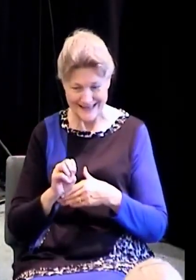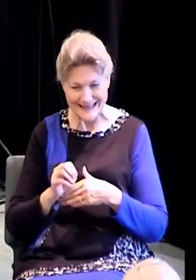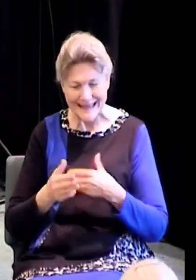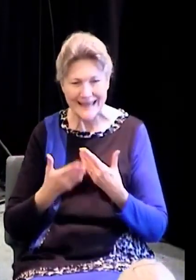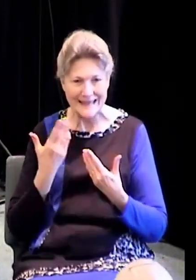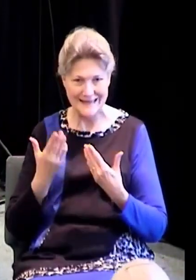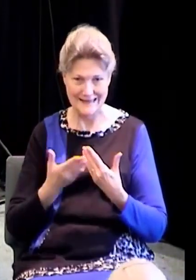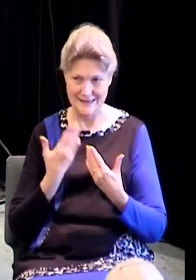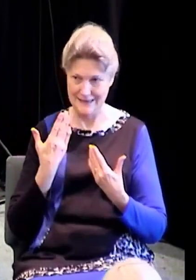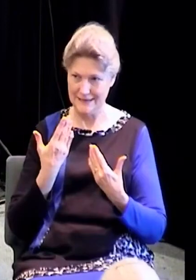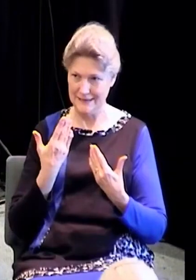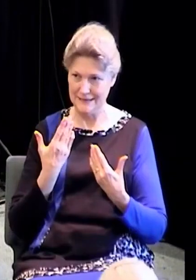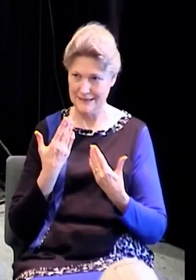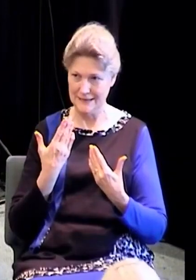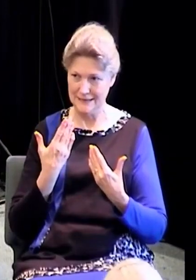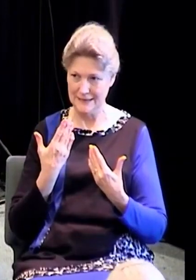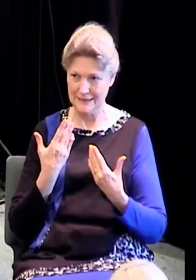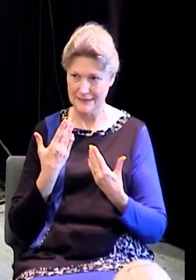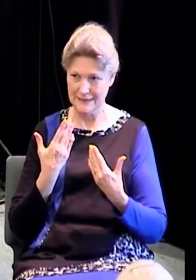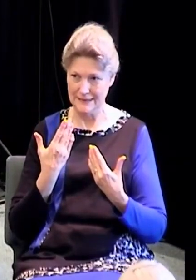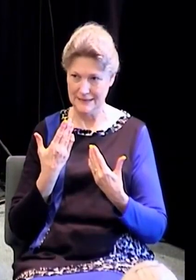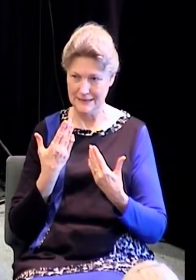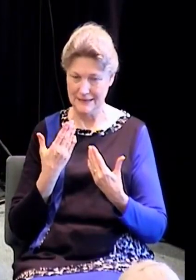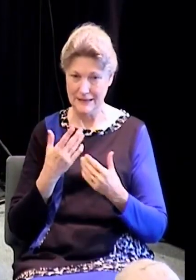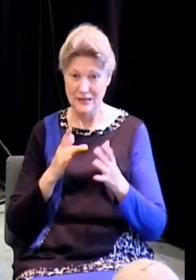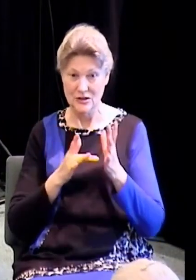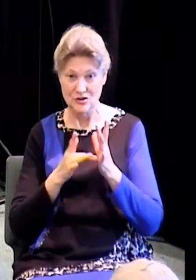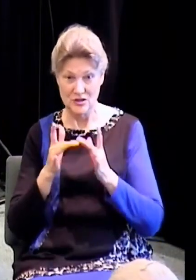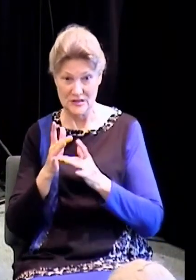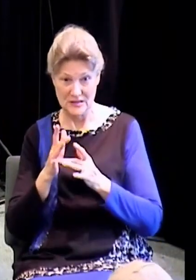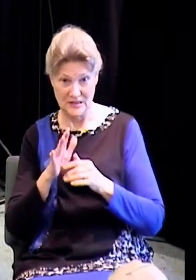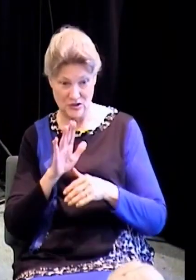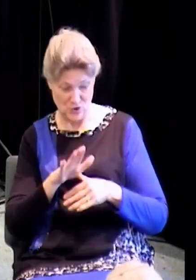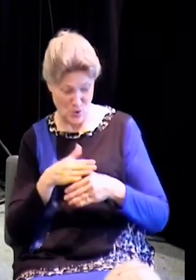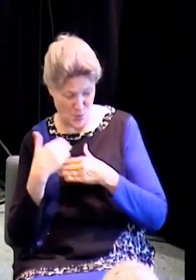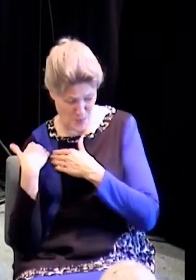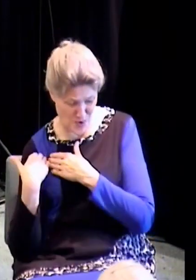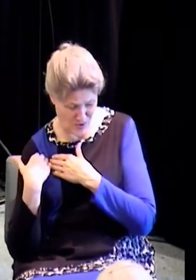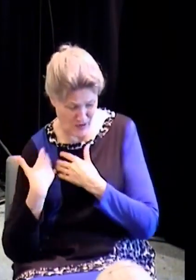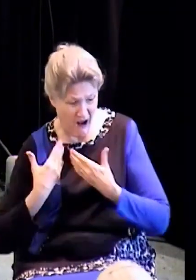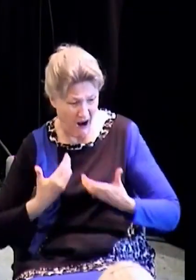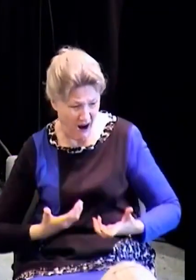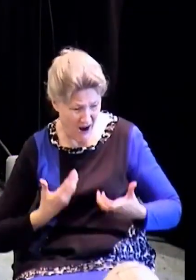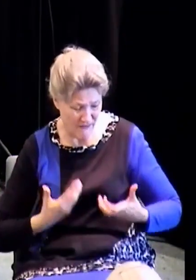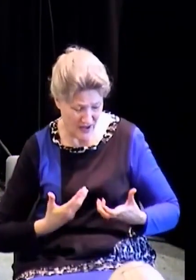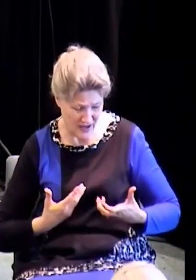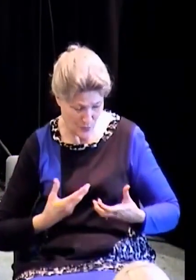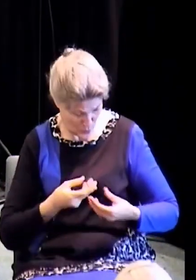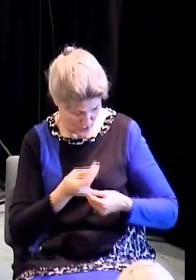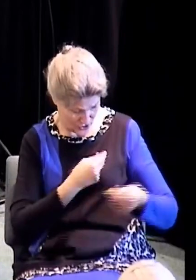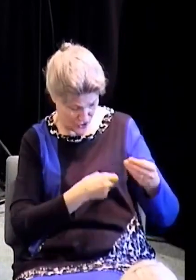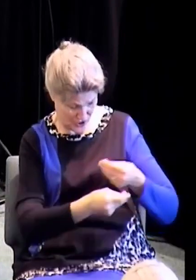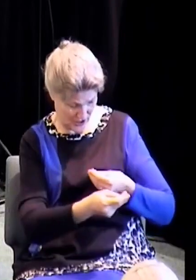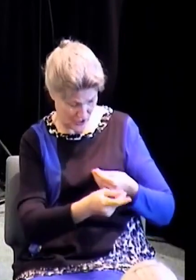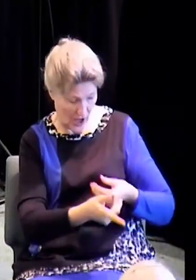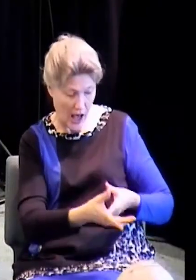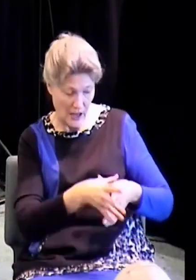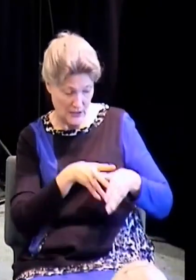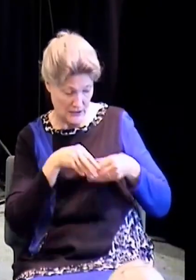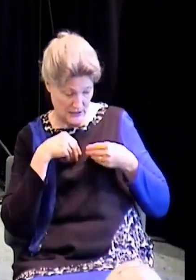He's like, you want to get rid of that? No, I'm fine. I'll carry this and just step in once in a while.